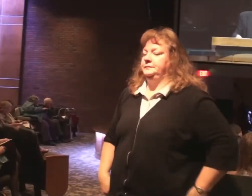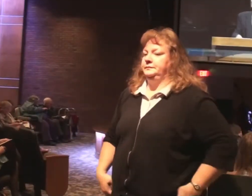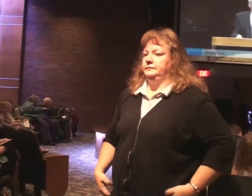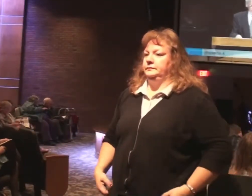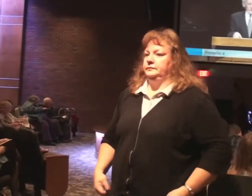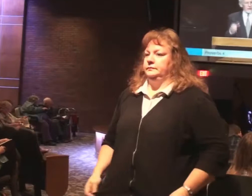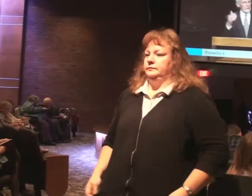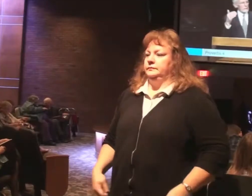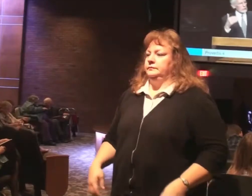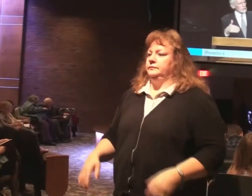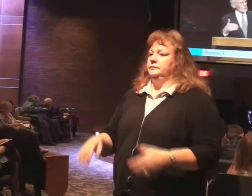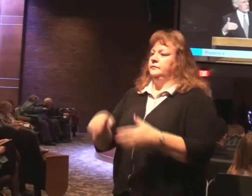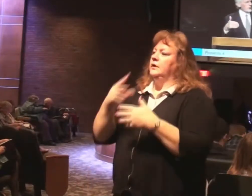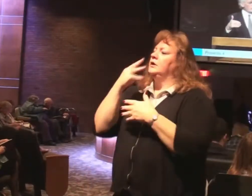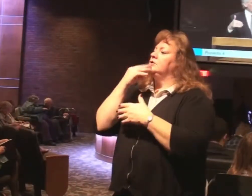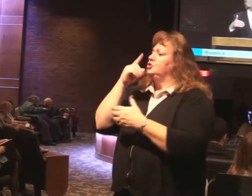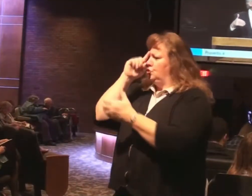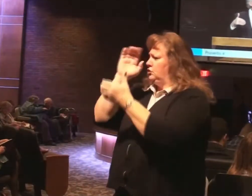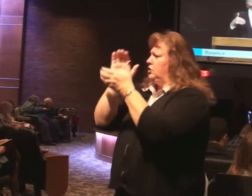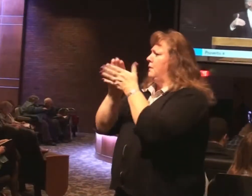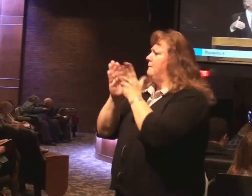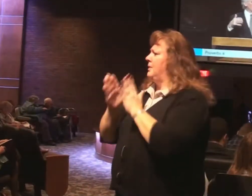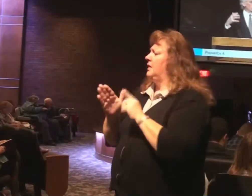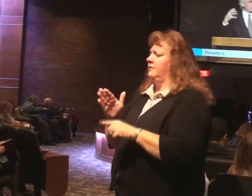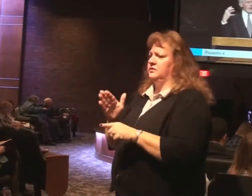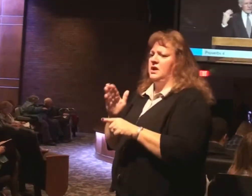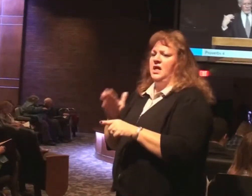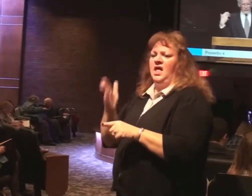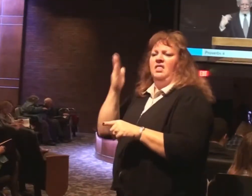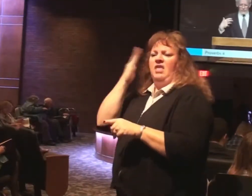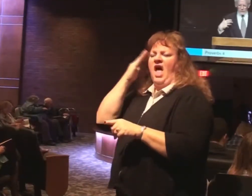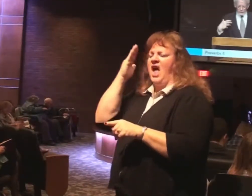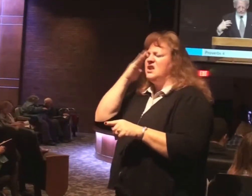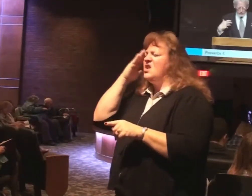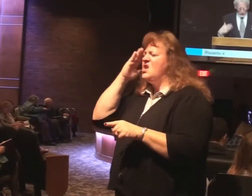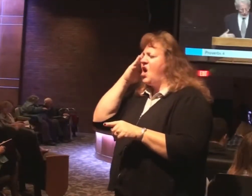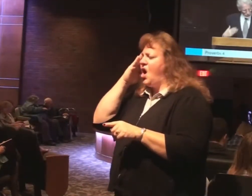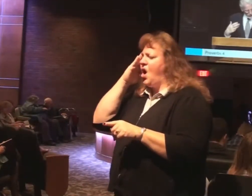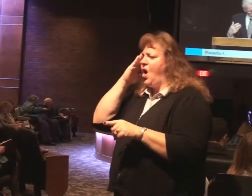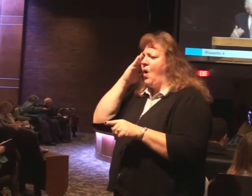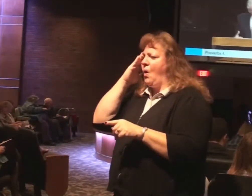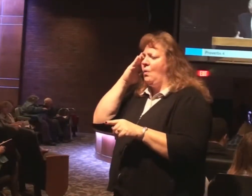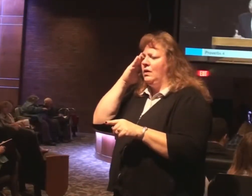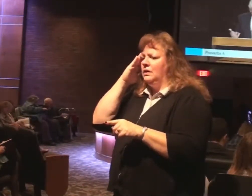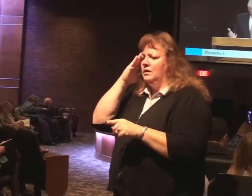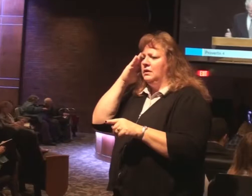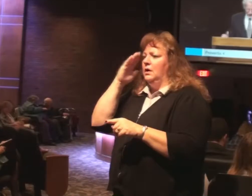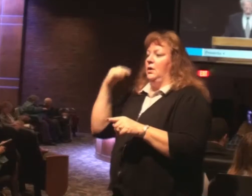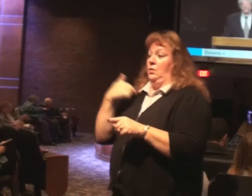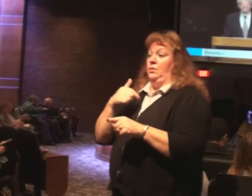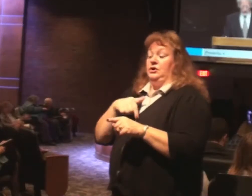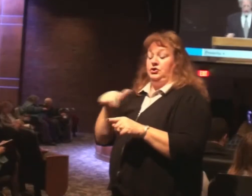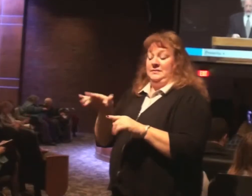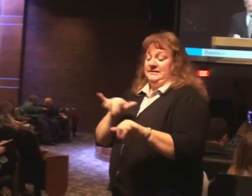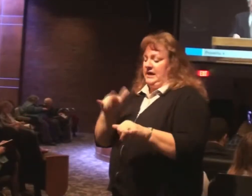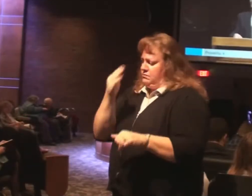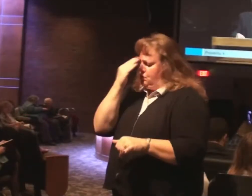Now these are Jewish believers. So they would be saturated with their scripture. Like we as God's people it would be saturated. Think about it.